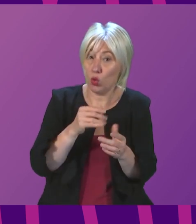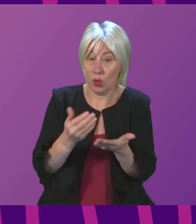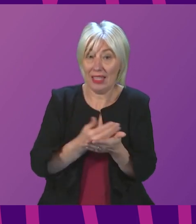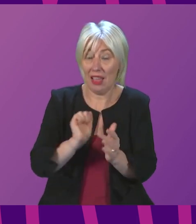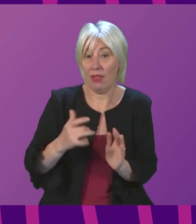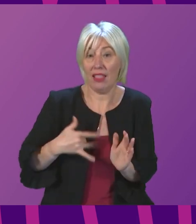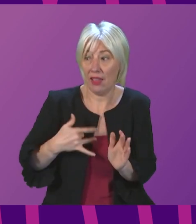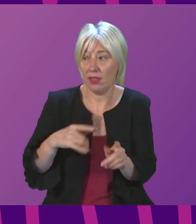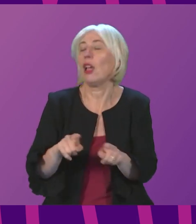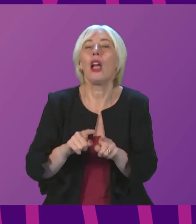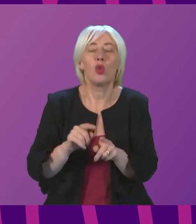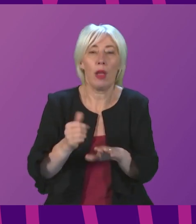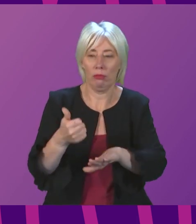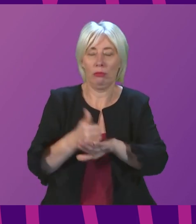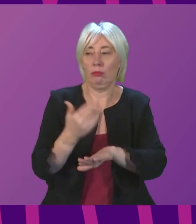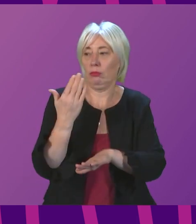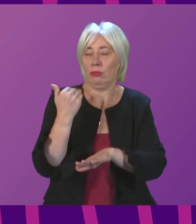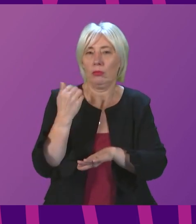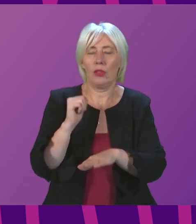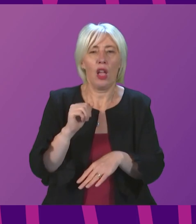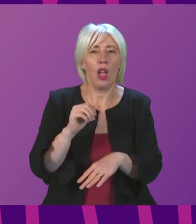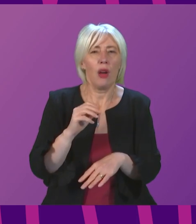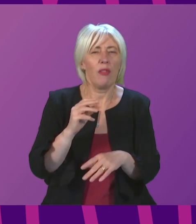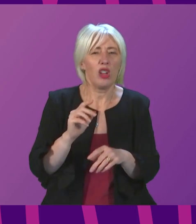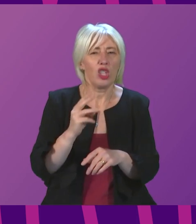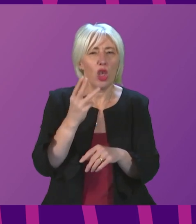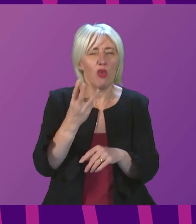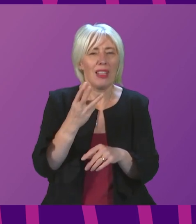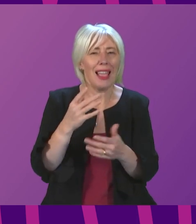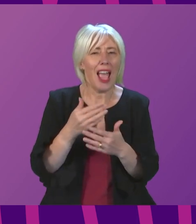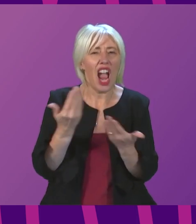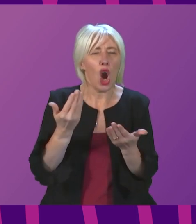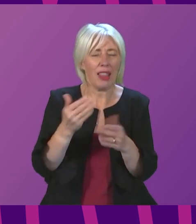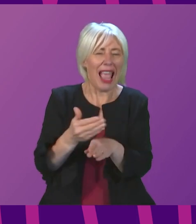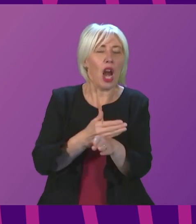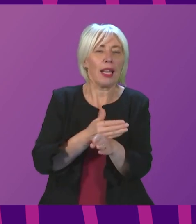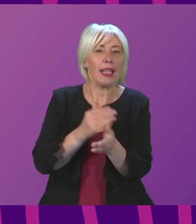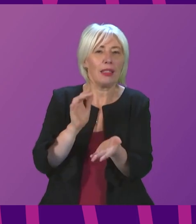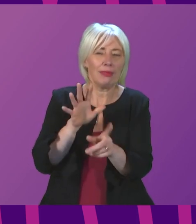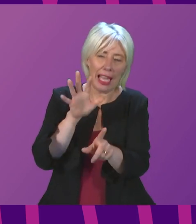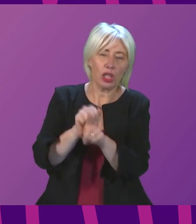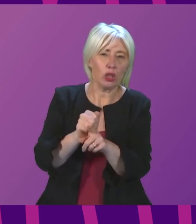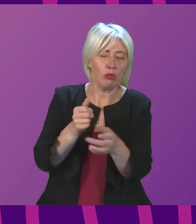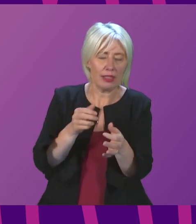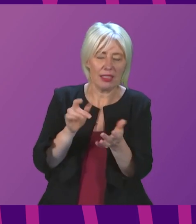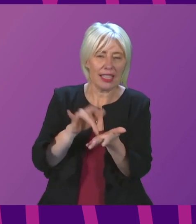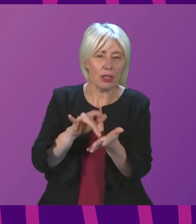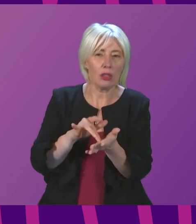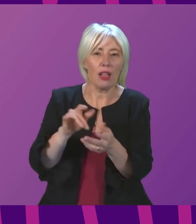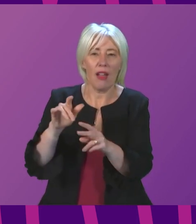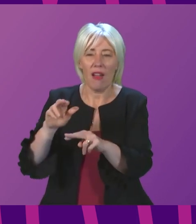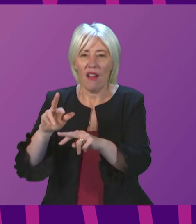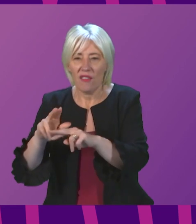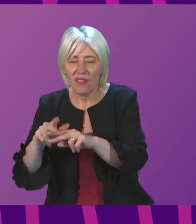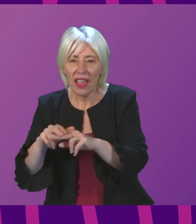established in recent times the first three early cancer diagnostic centres in NHS Ayrshire and Arran, NHS Fyfe and